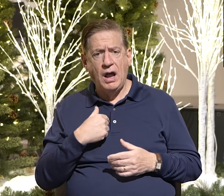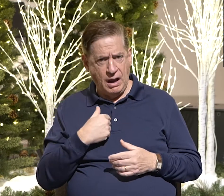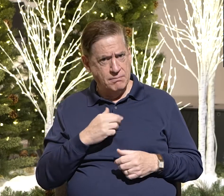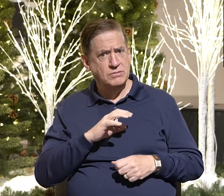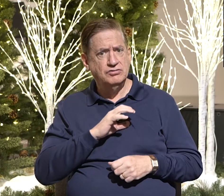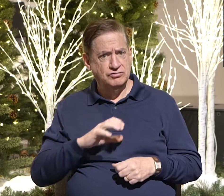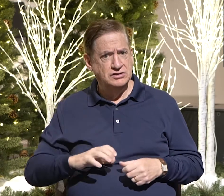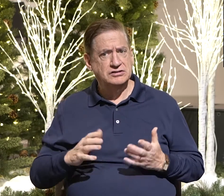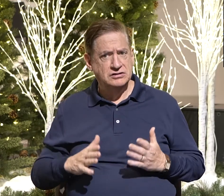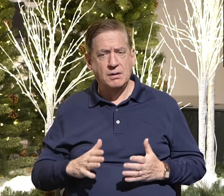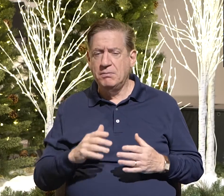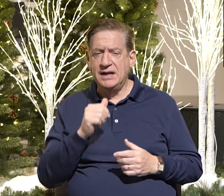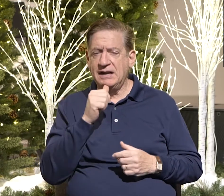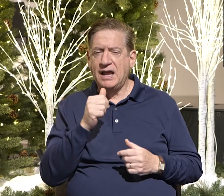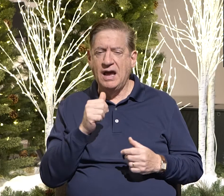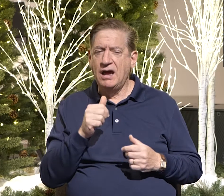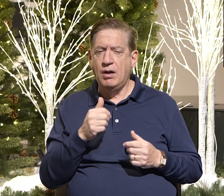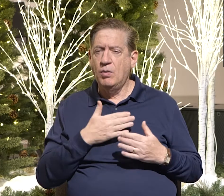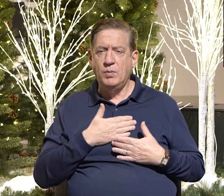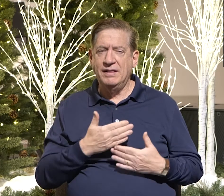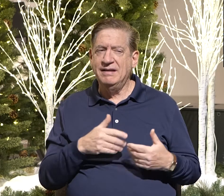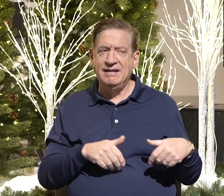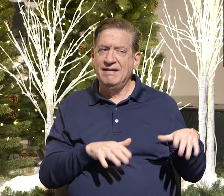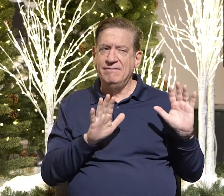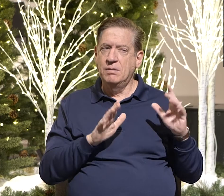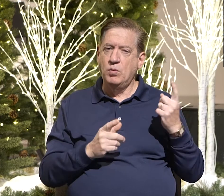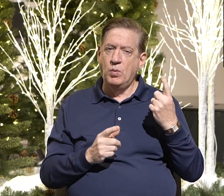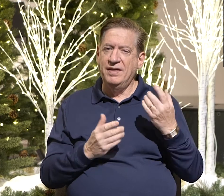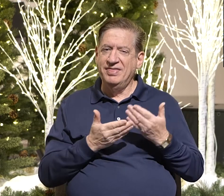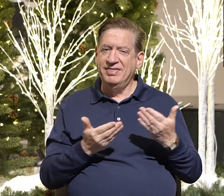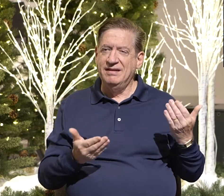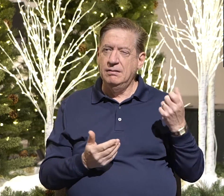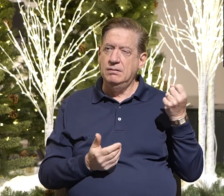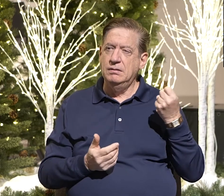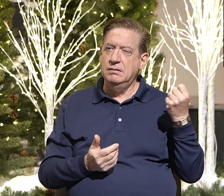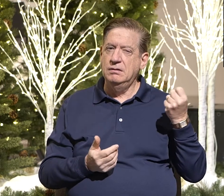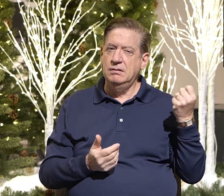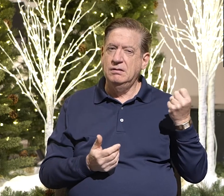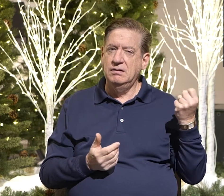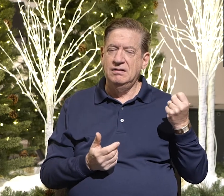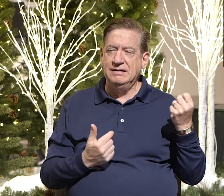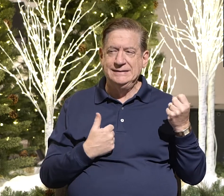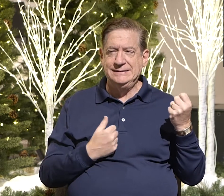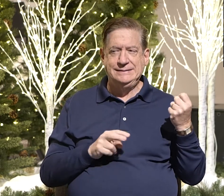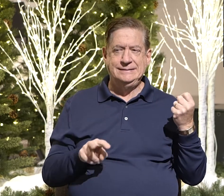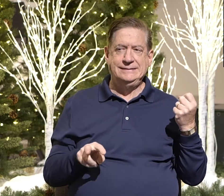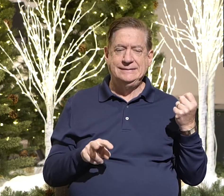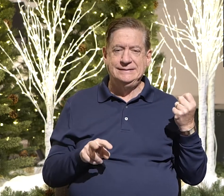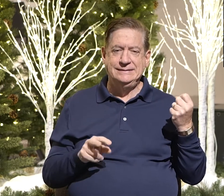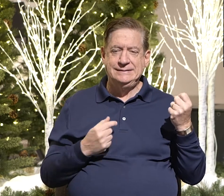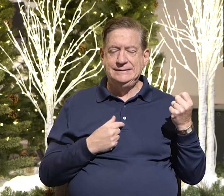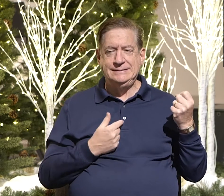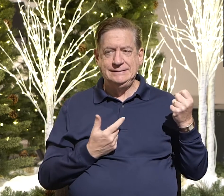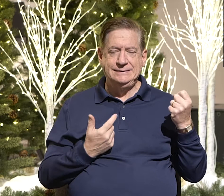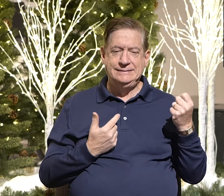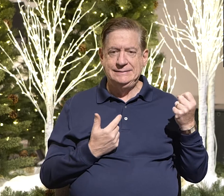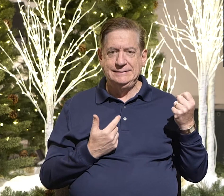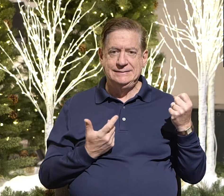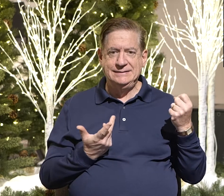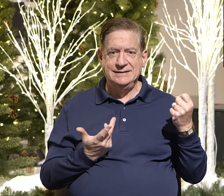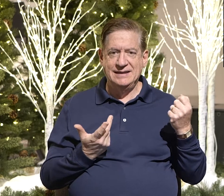give up that one thing that's left. You're just kind of hanging on to that spending time with non-Christians and you're like, oh no, I'm just, you know,